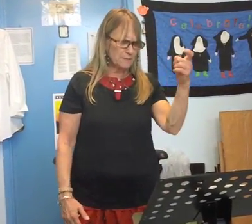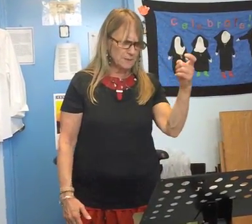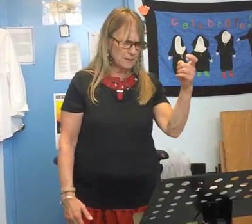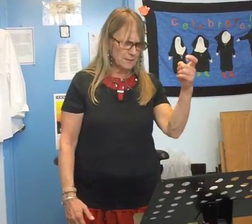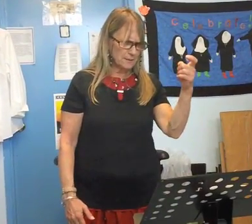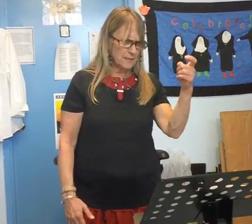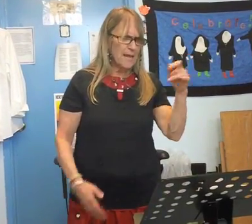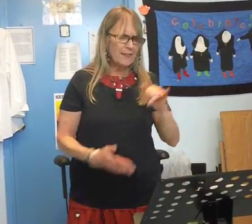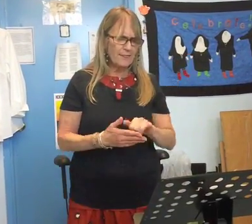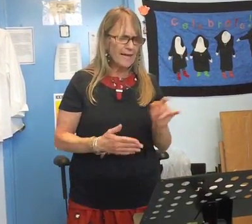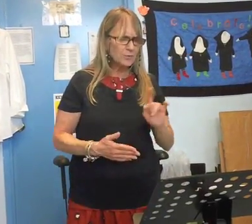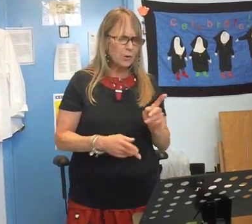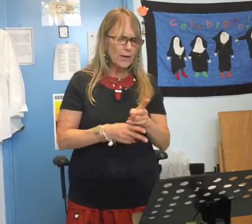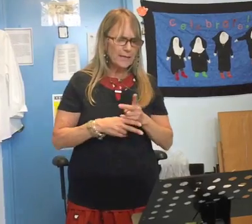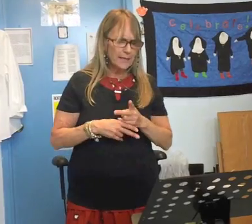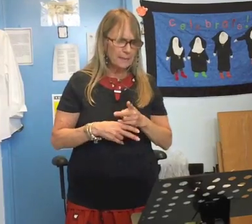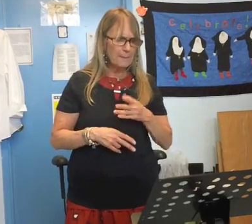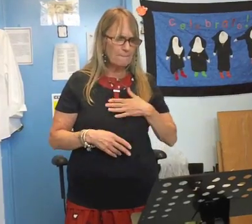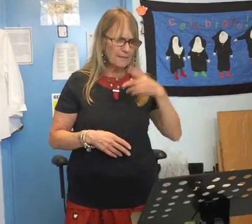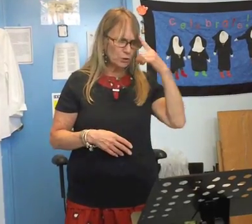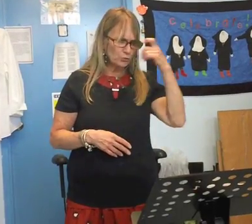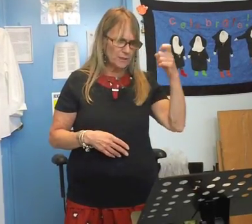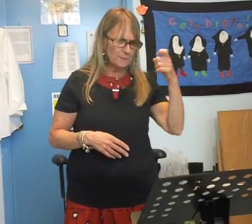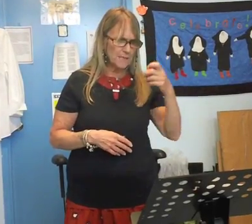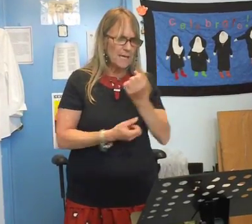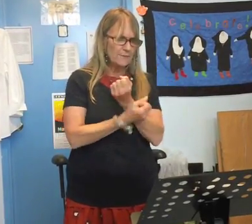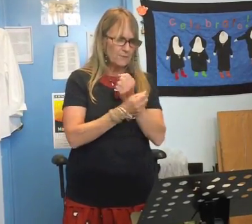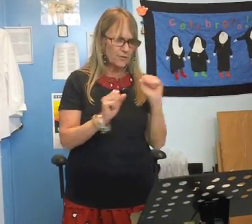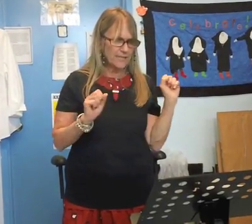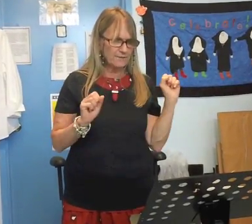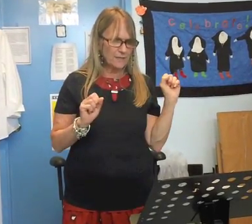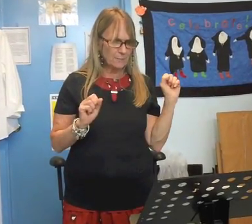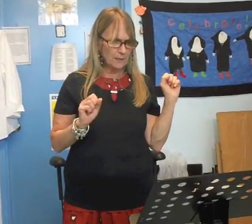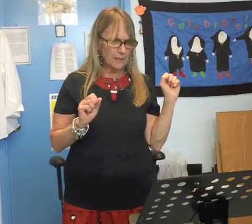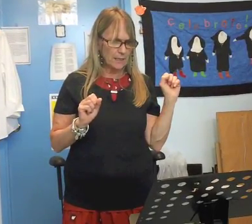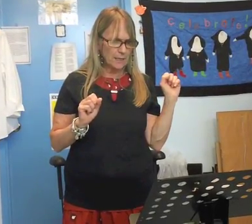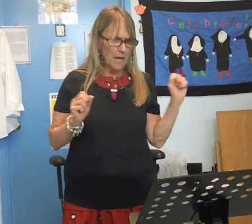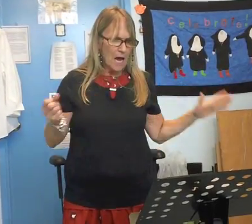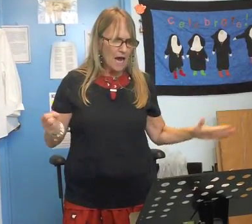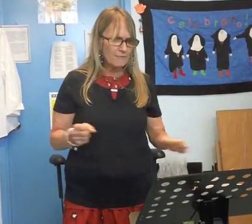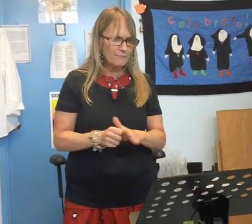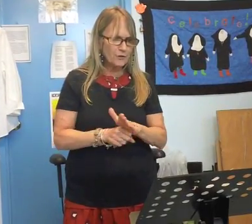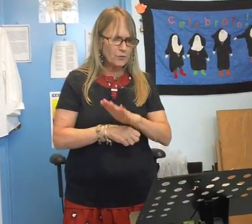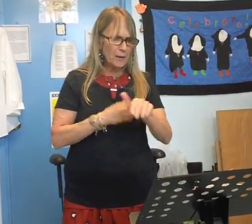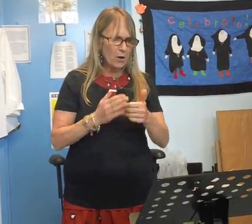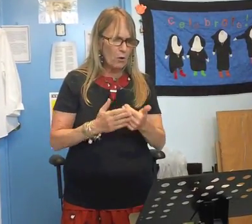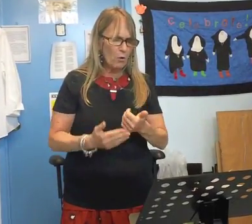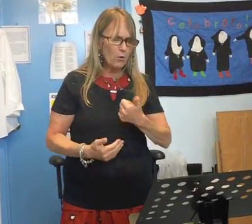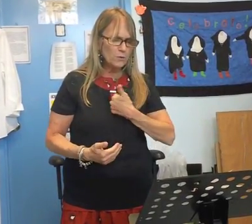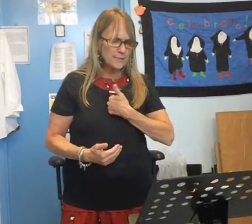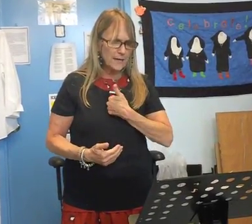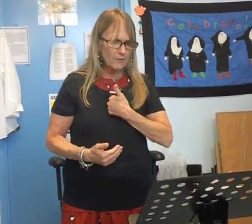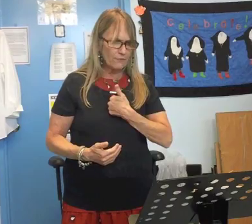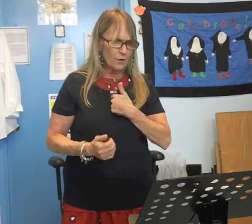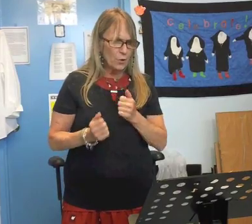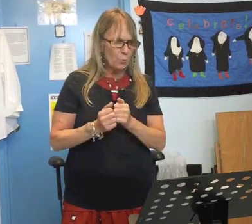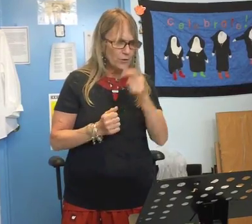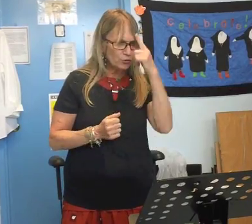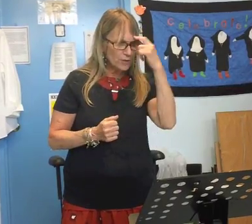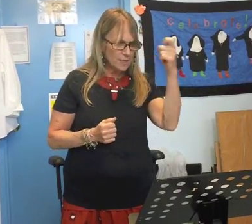that's where I keep my dreams for safekeeping I filled my whole self with dreams